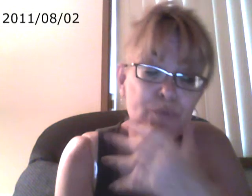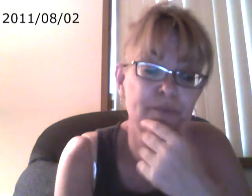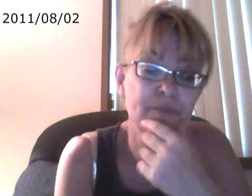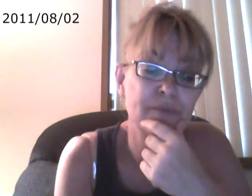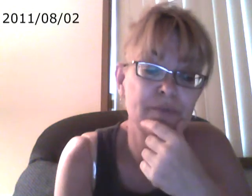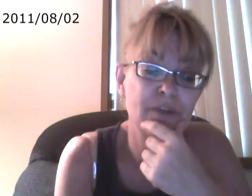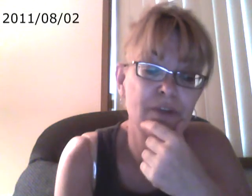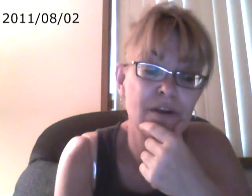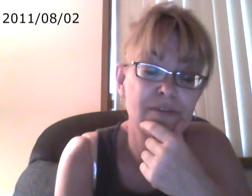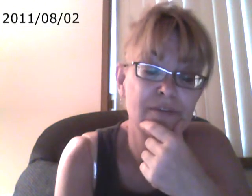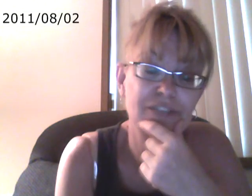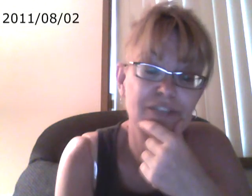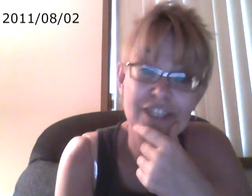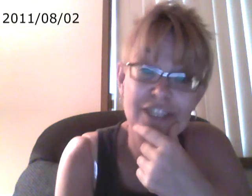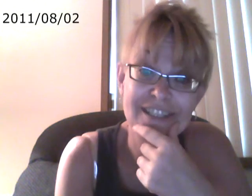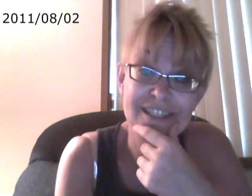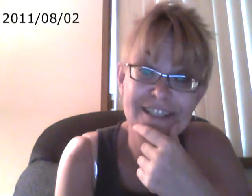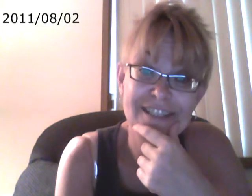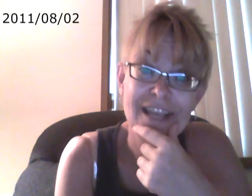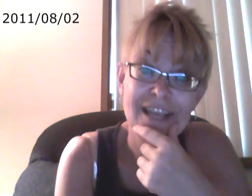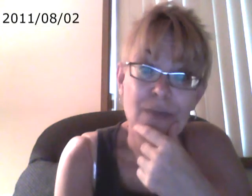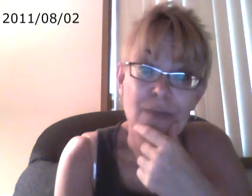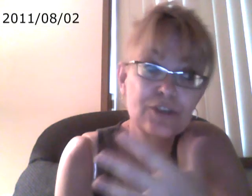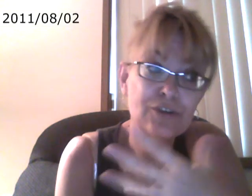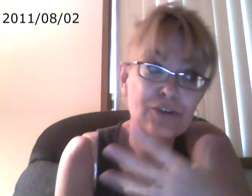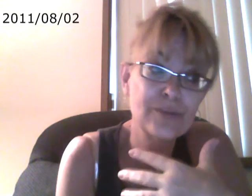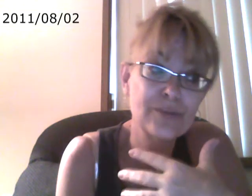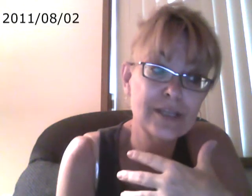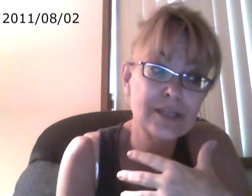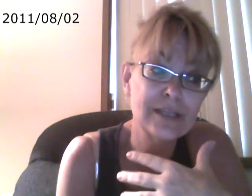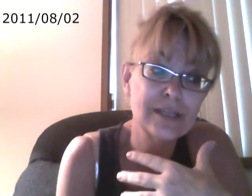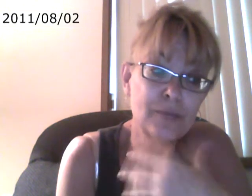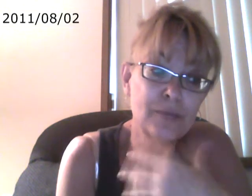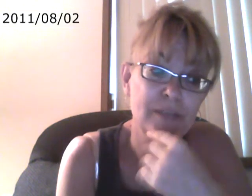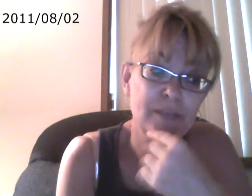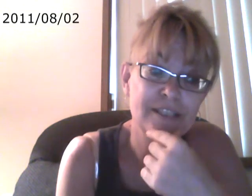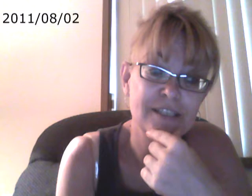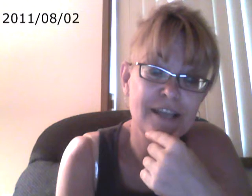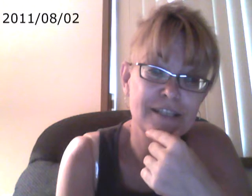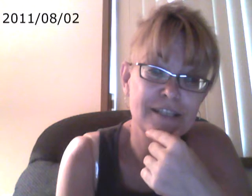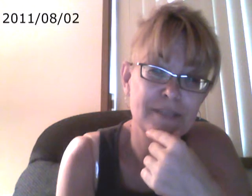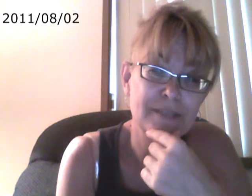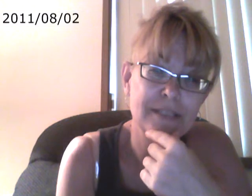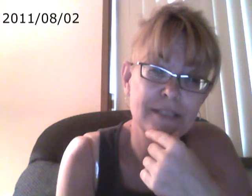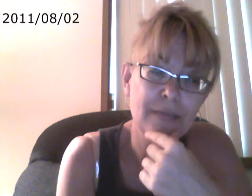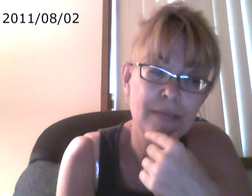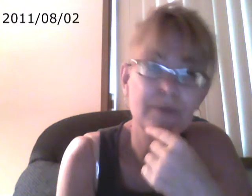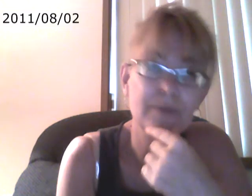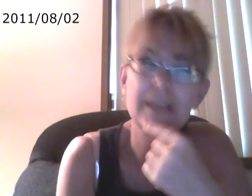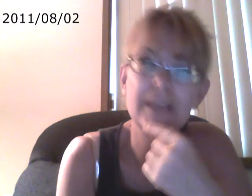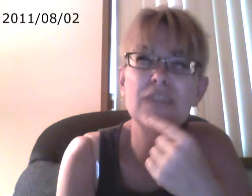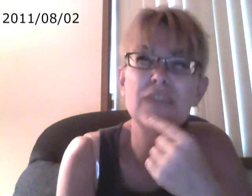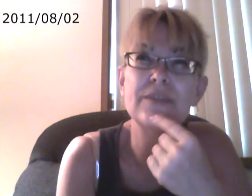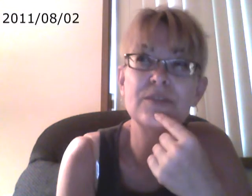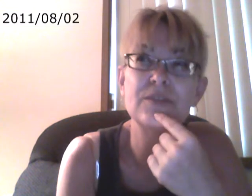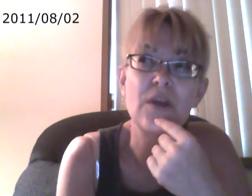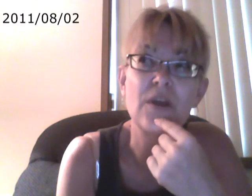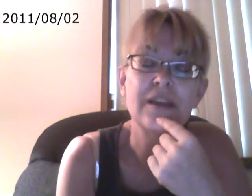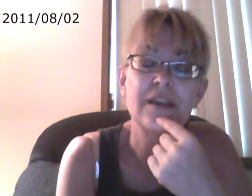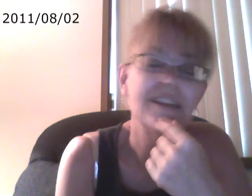people are geniuses, which they're going to be labeled by society to be disabled. But they know something's wrong. They